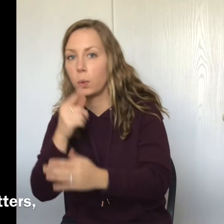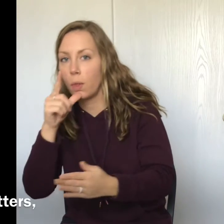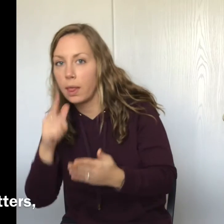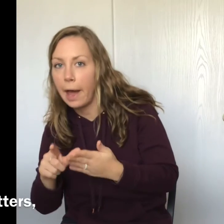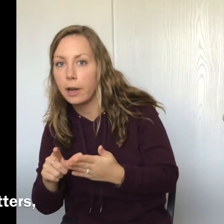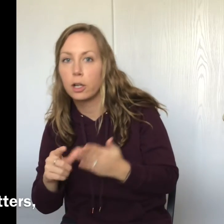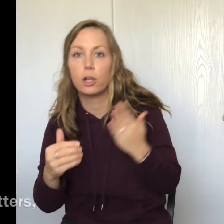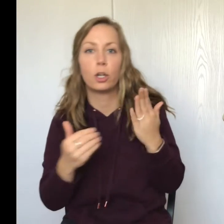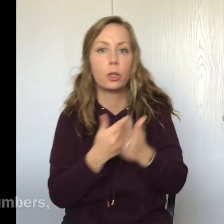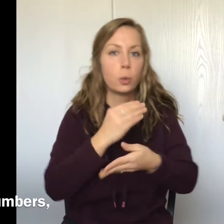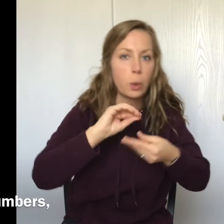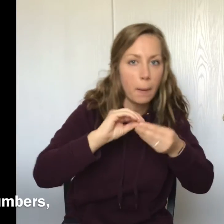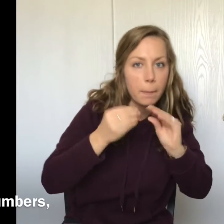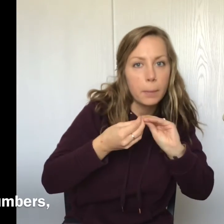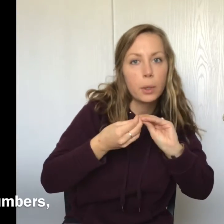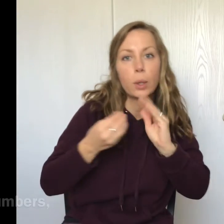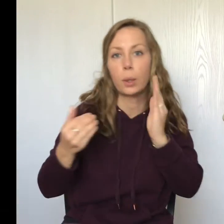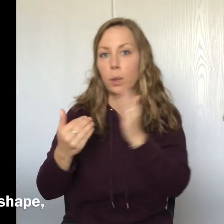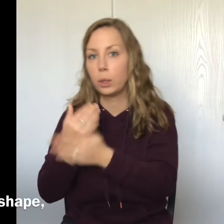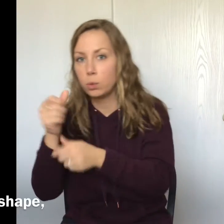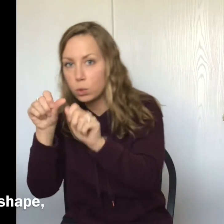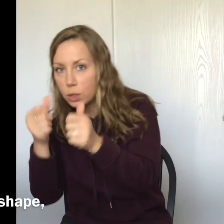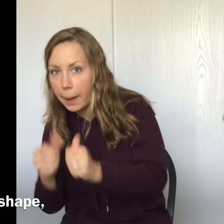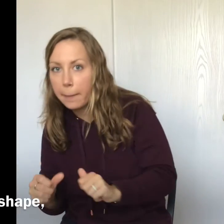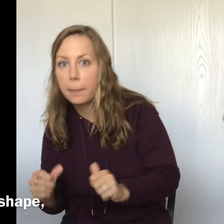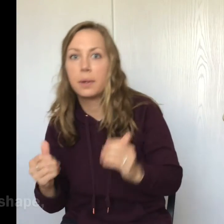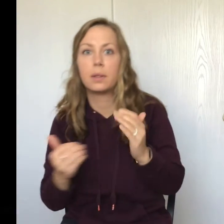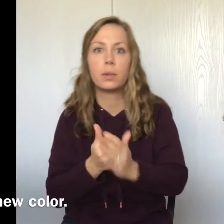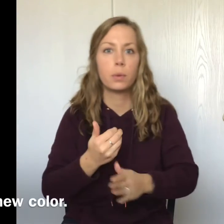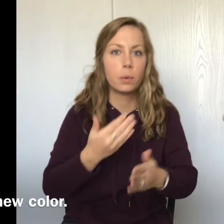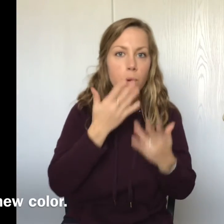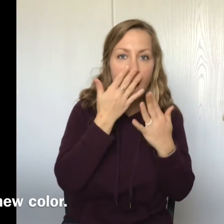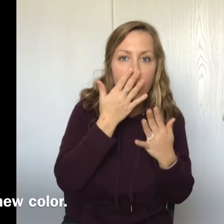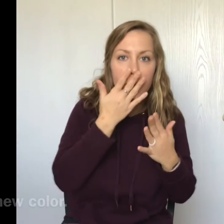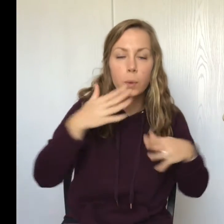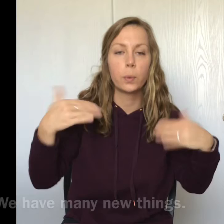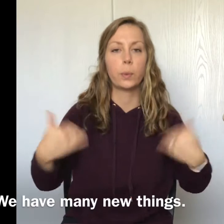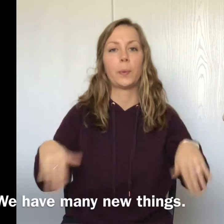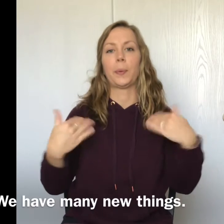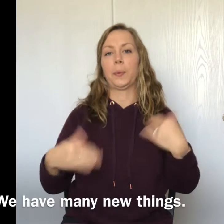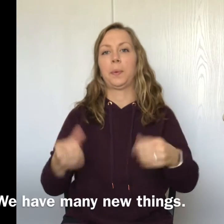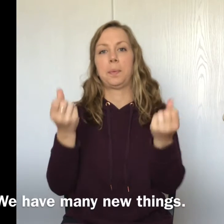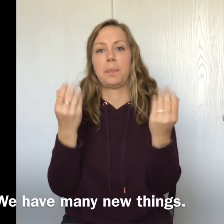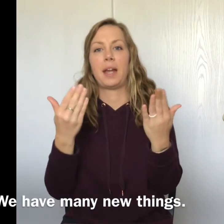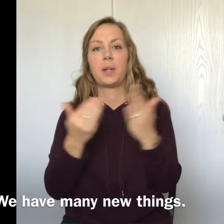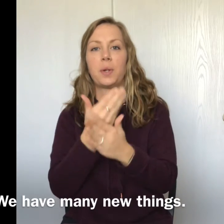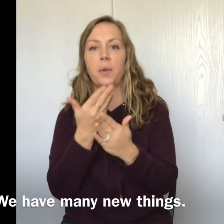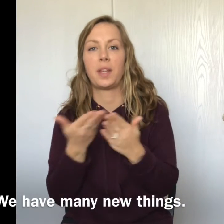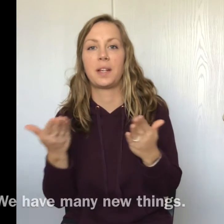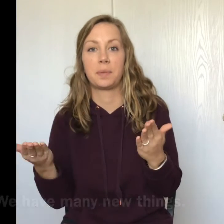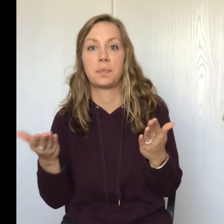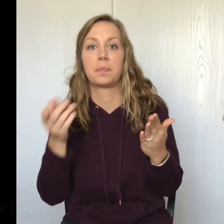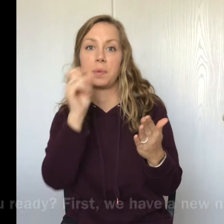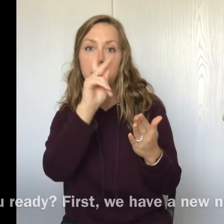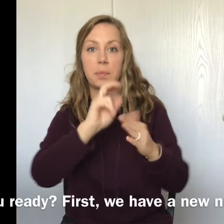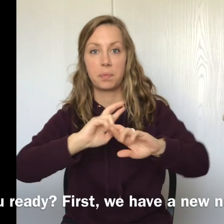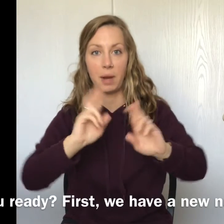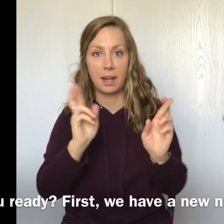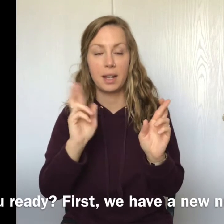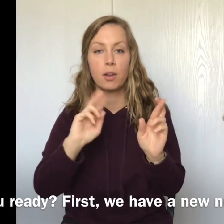new letters, new numbers, a new shape, and a new color. Woo! We have many new things. Okay, are